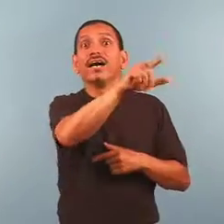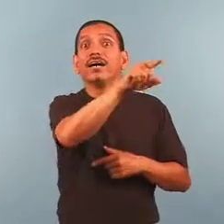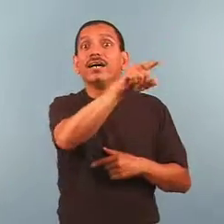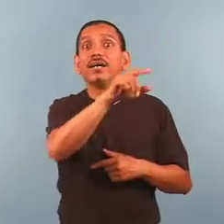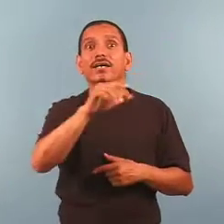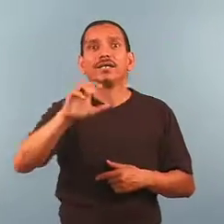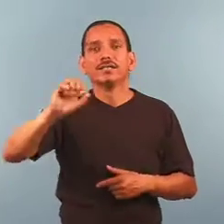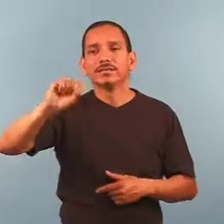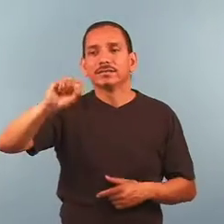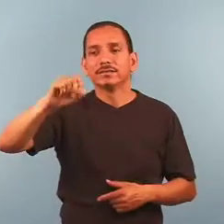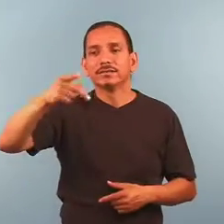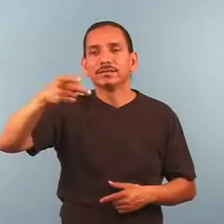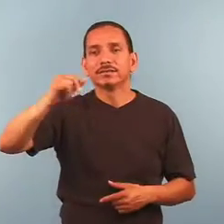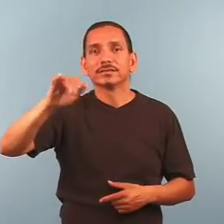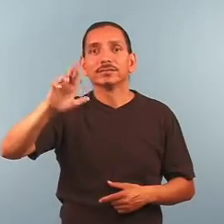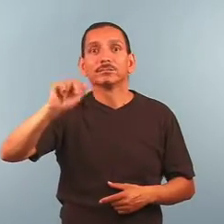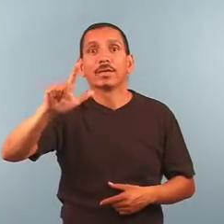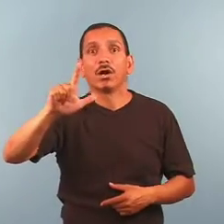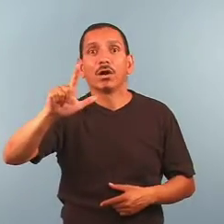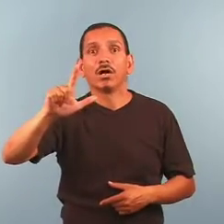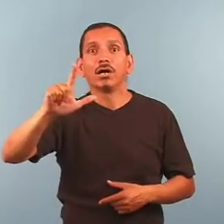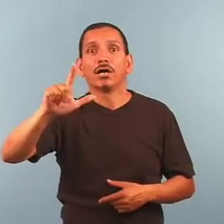The nearest spiral